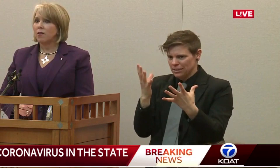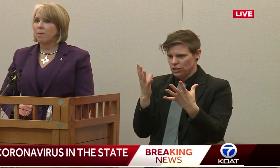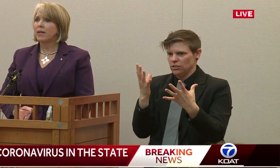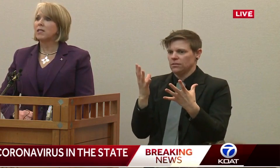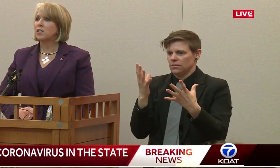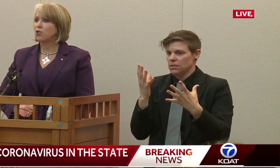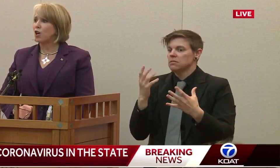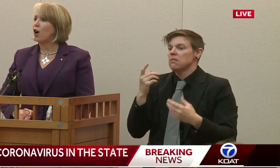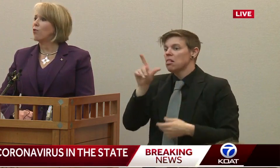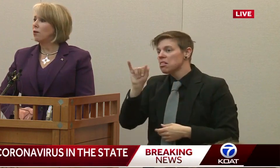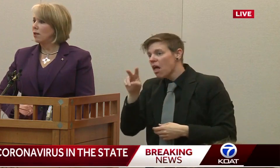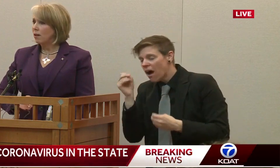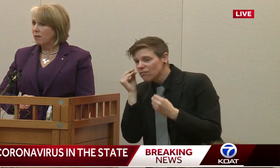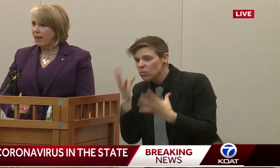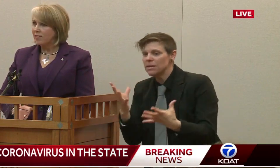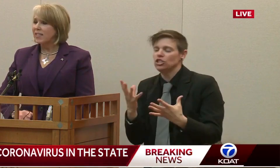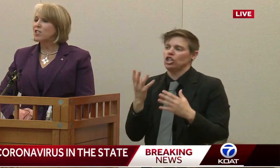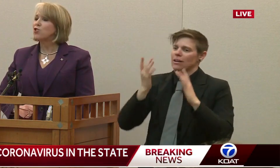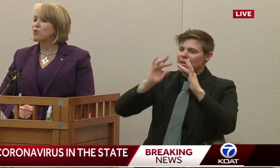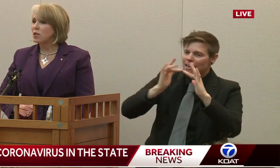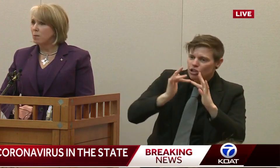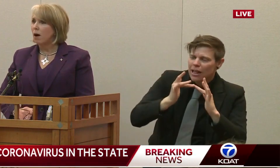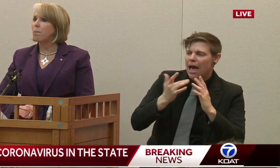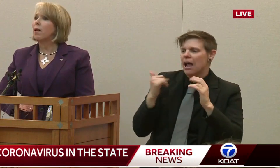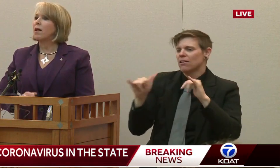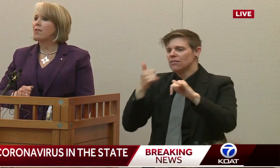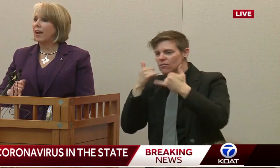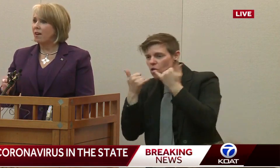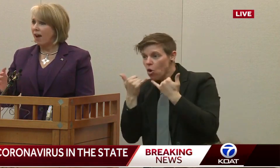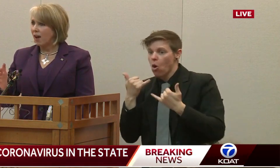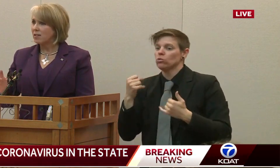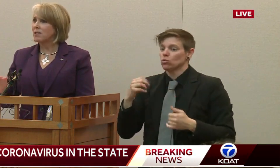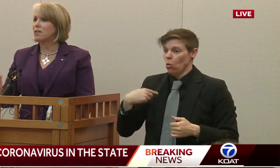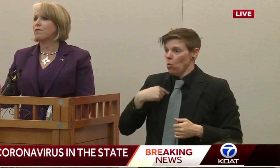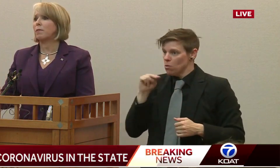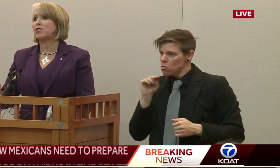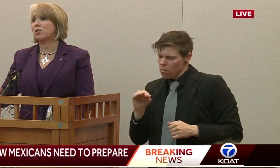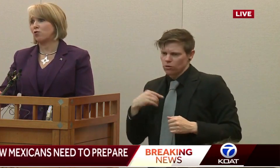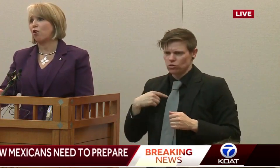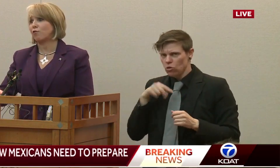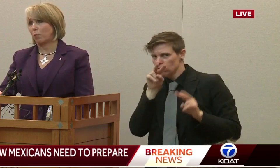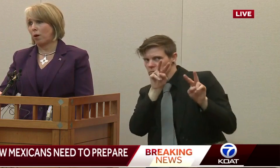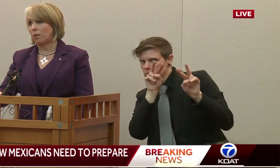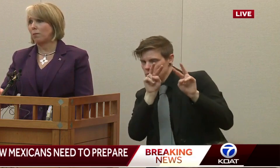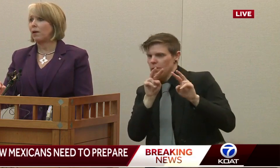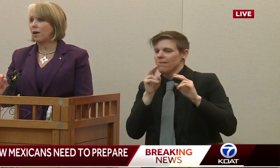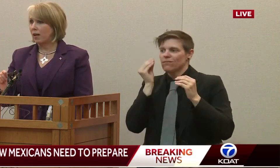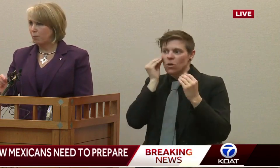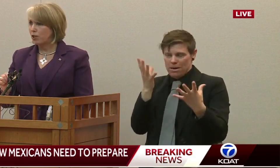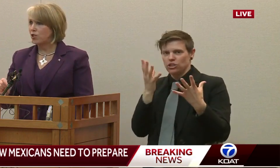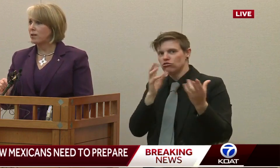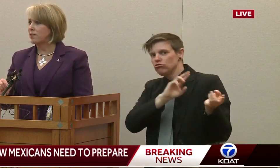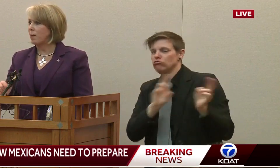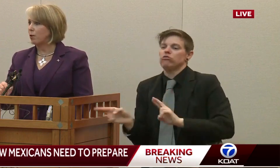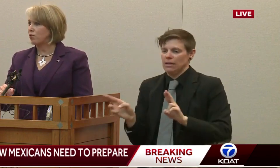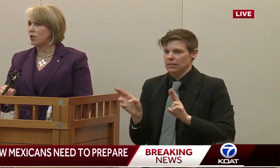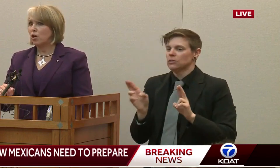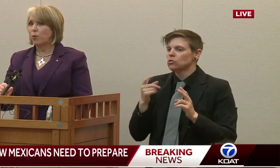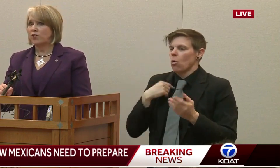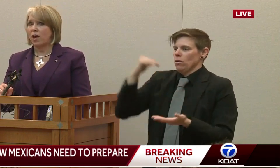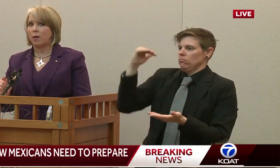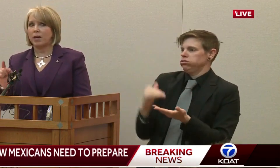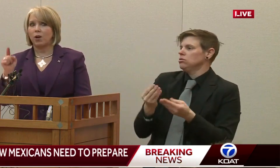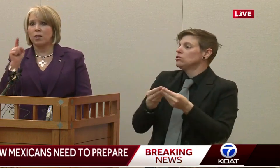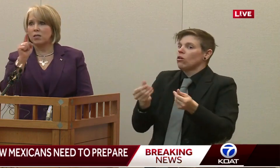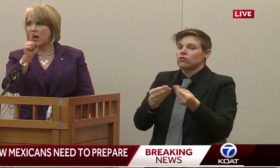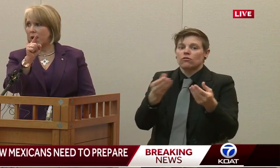so that New Mexicans know that as these issues come up, they have access to information that solves their problem. And I appreciate that that person